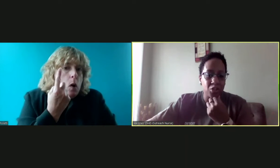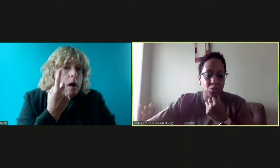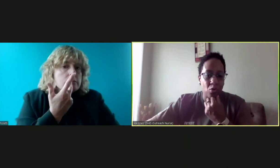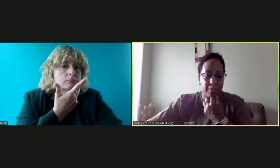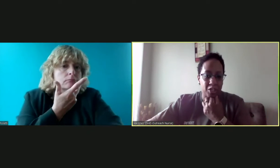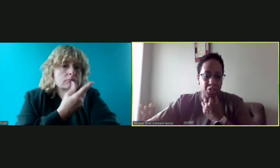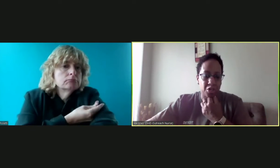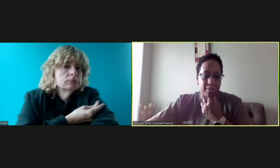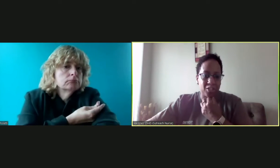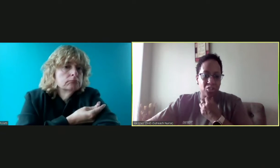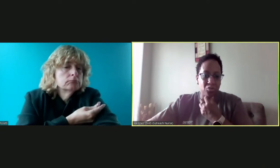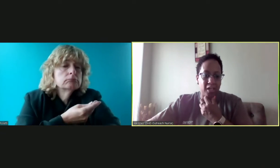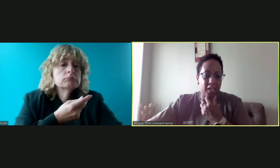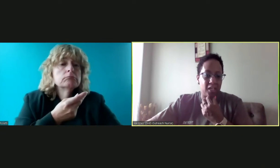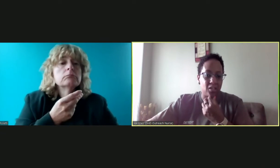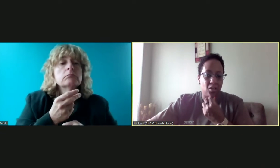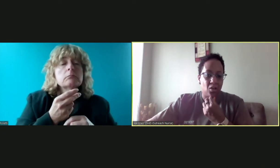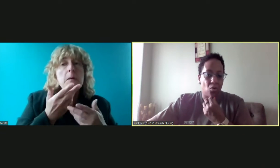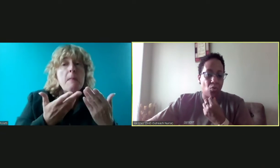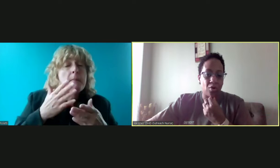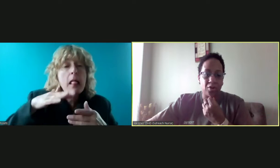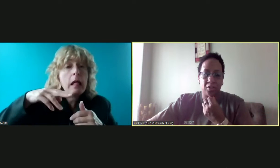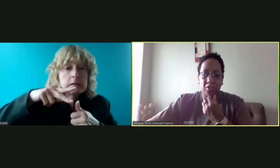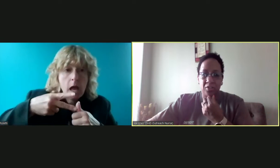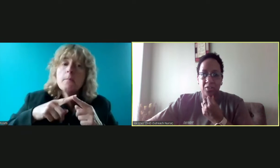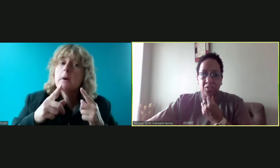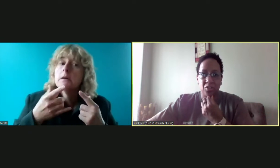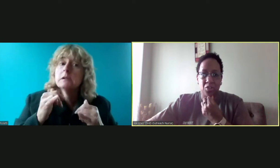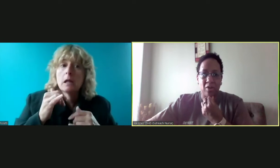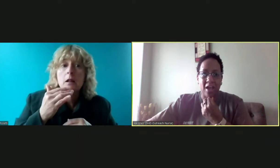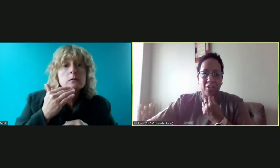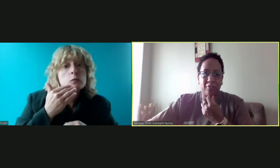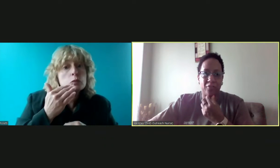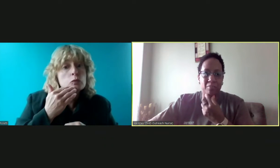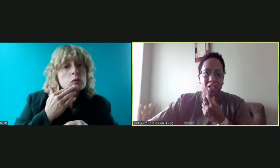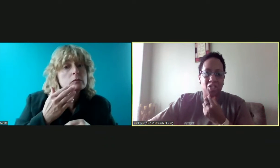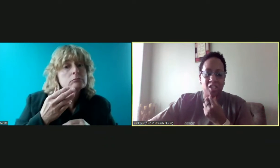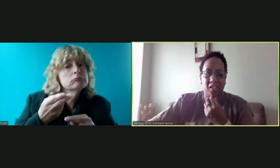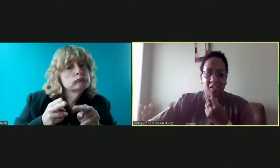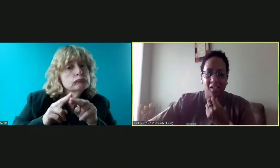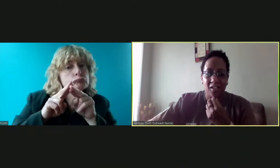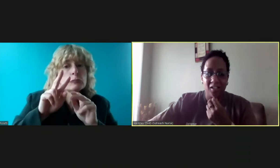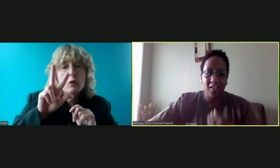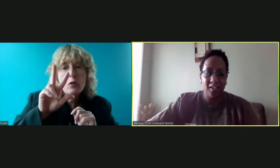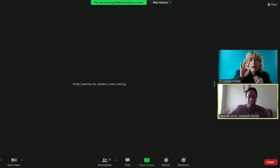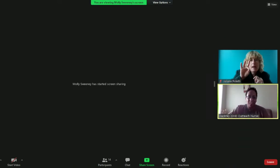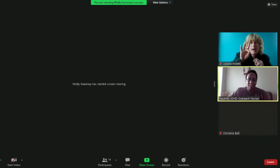do you want me to share my screen or do you have the information